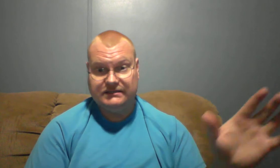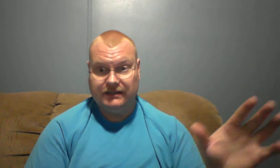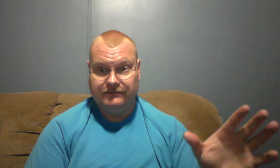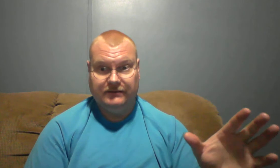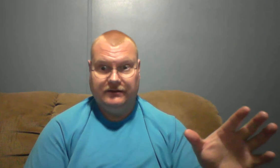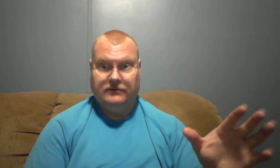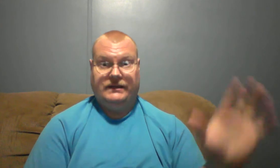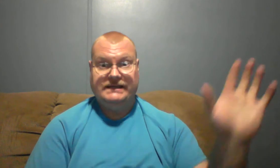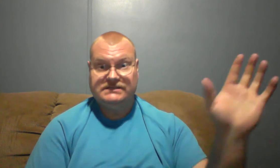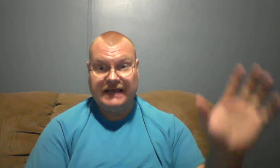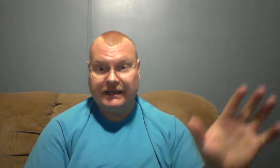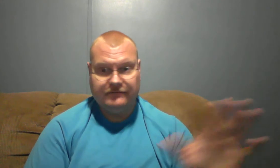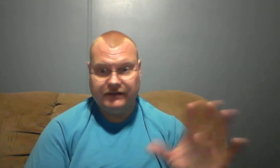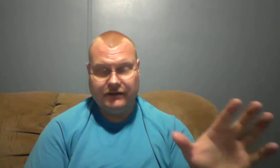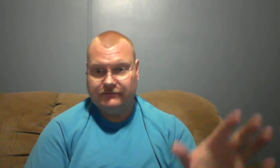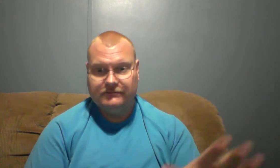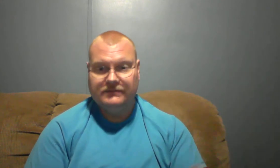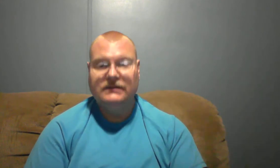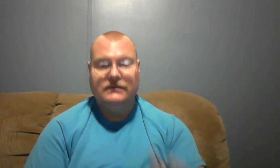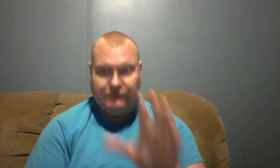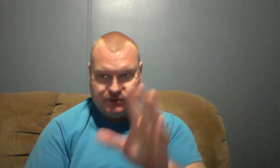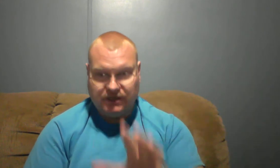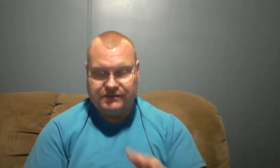done he just kind of you know but trust me